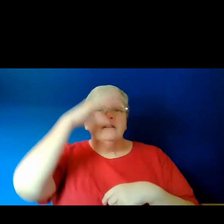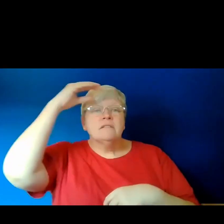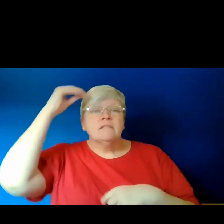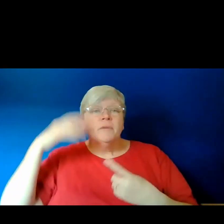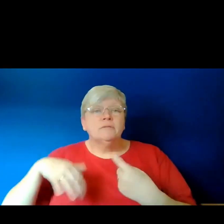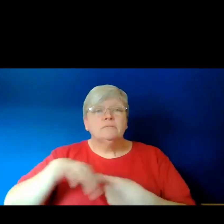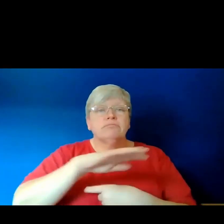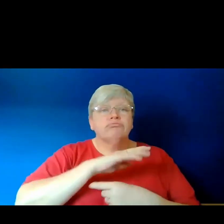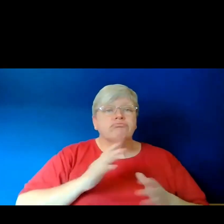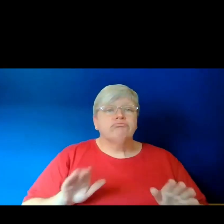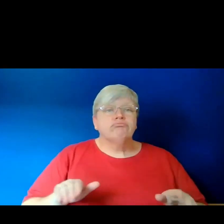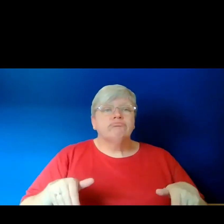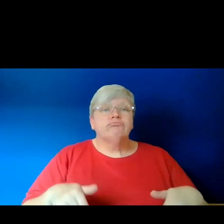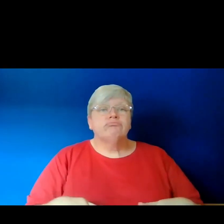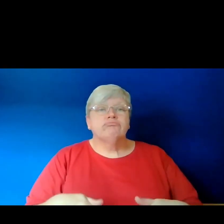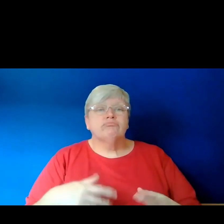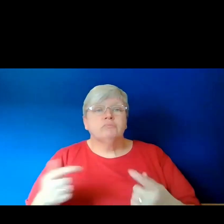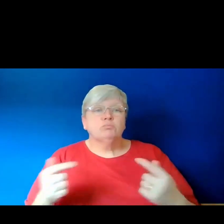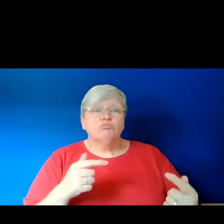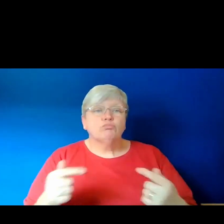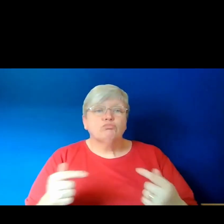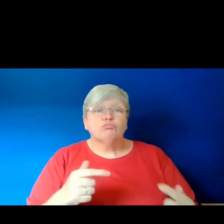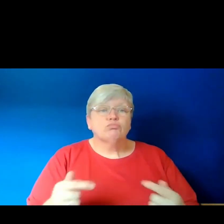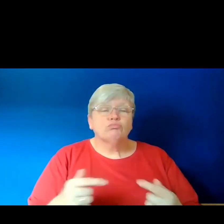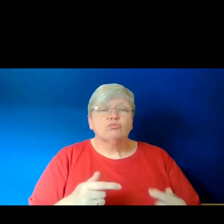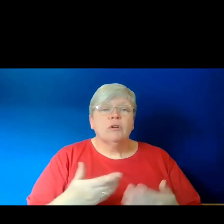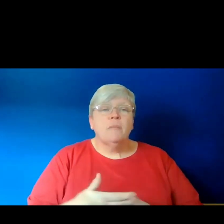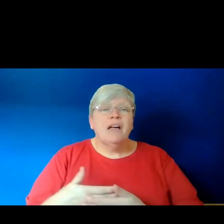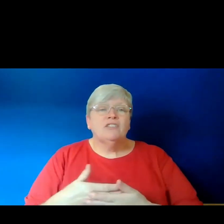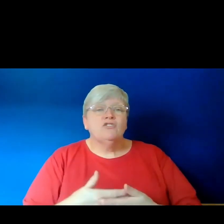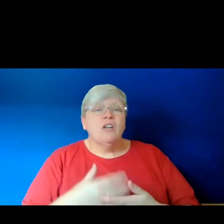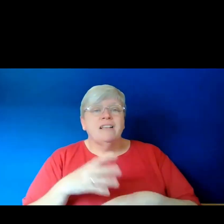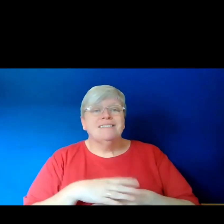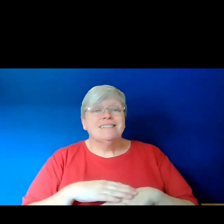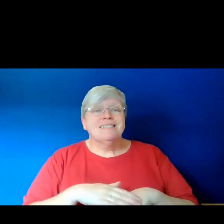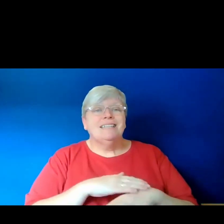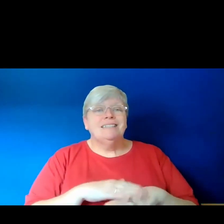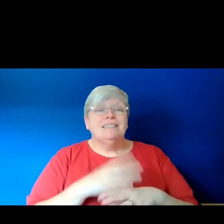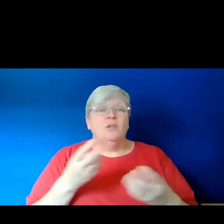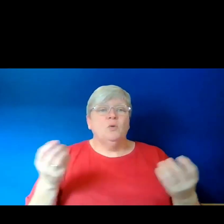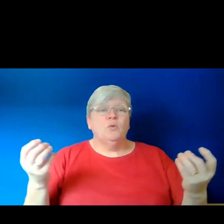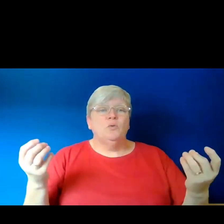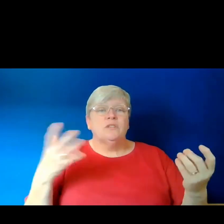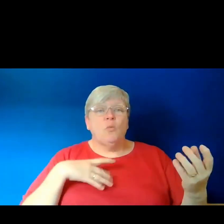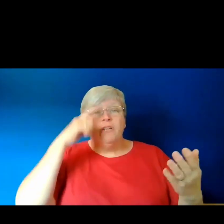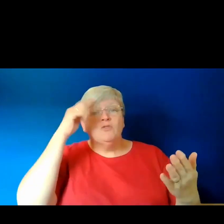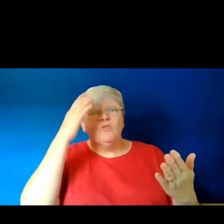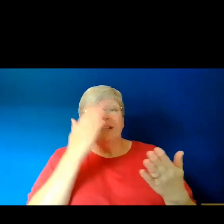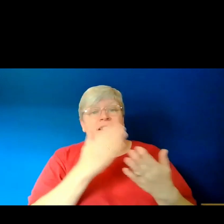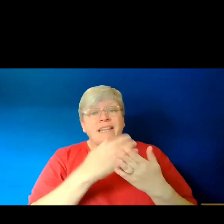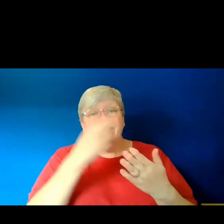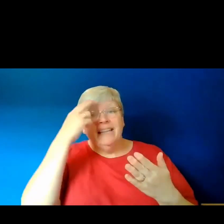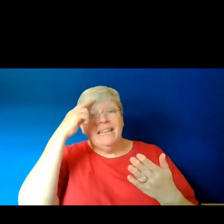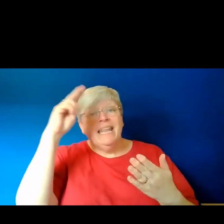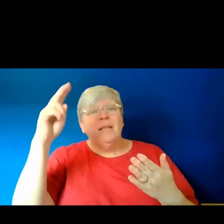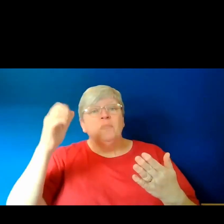my womb. I barter for my child's skin and lose. I want to believe I was named for my